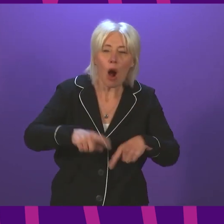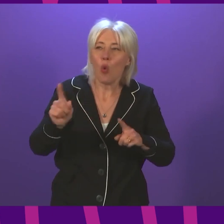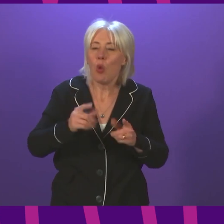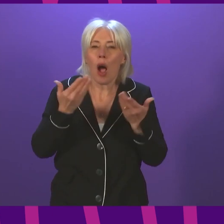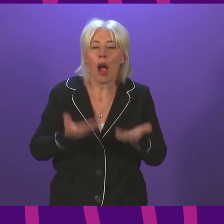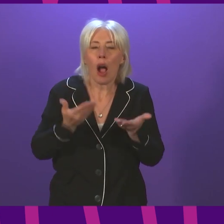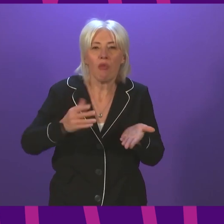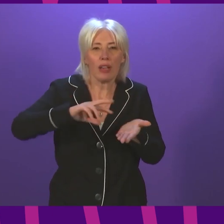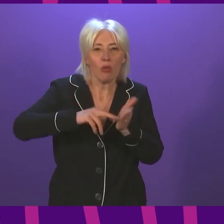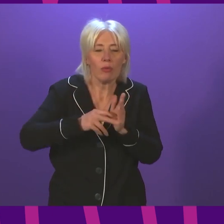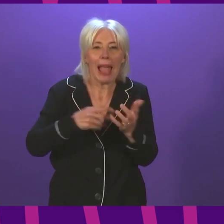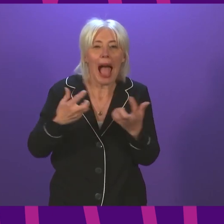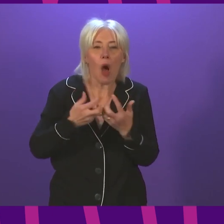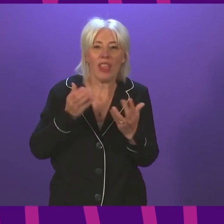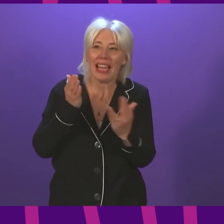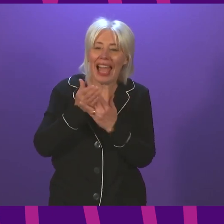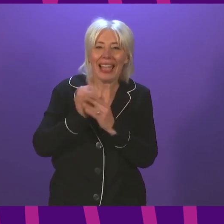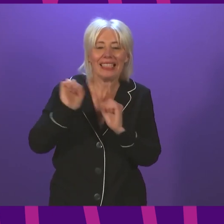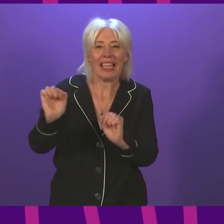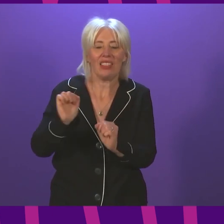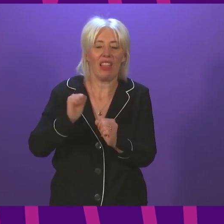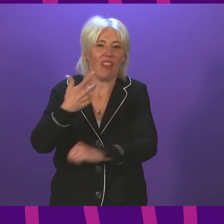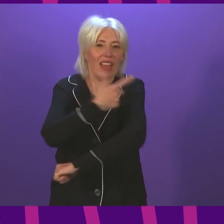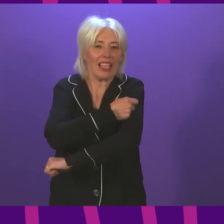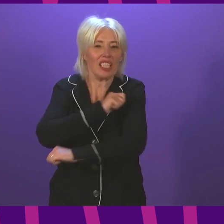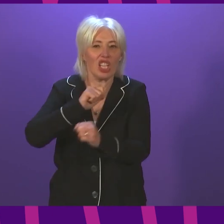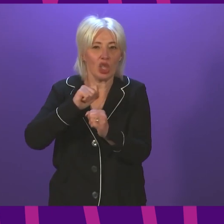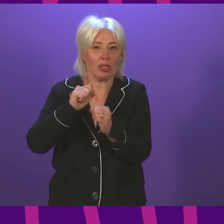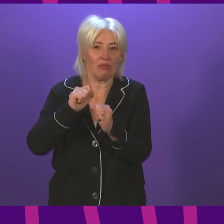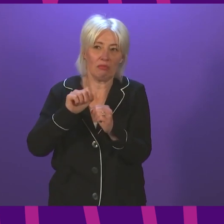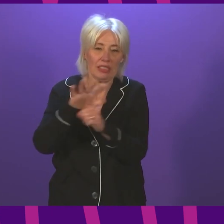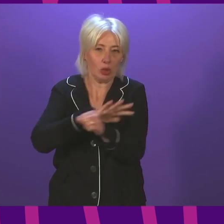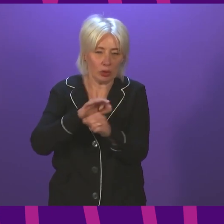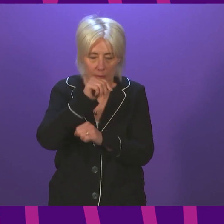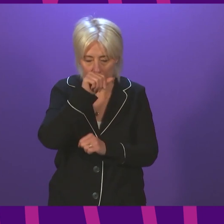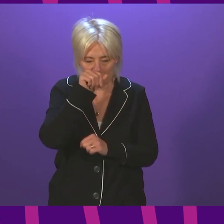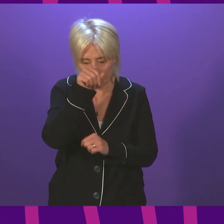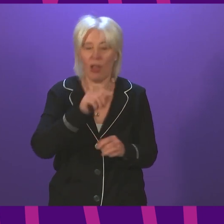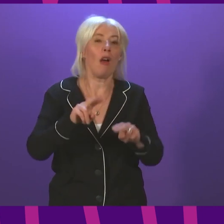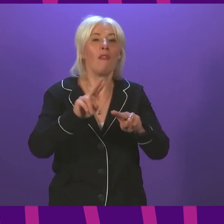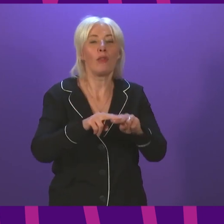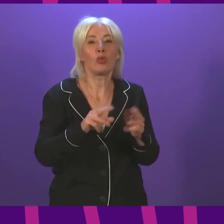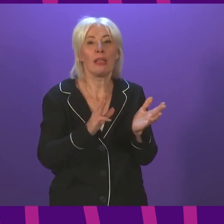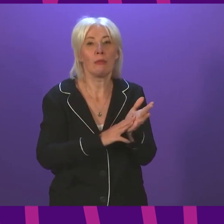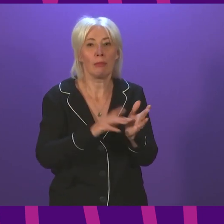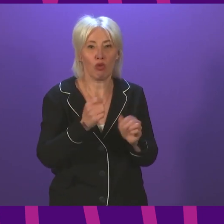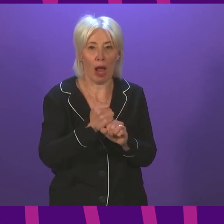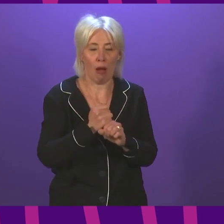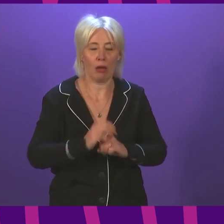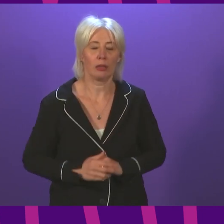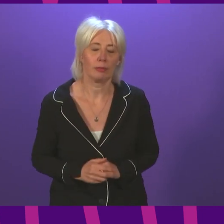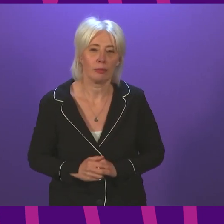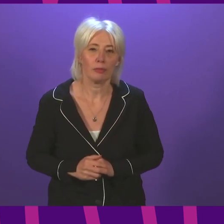accessing the status of vaccination. Fulton MacGregor to be followed by Ross Greer. Thank you President Officer.